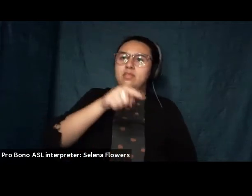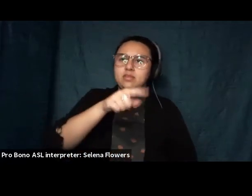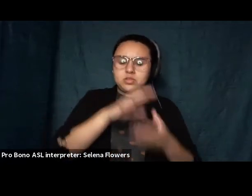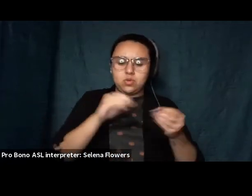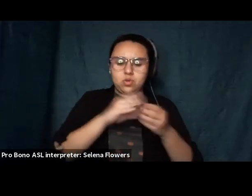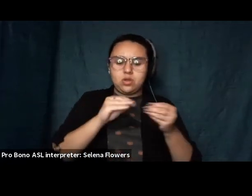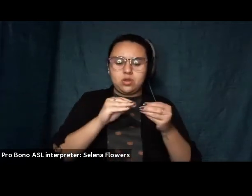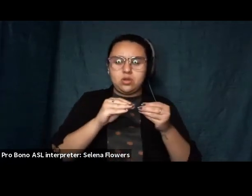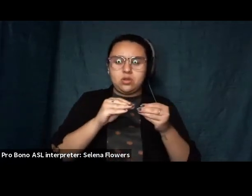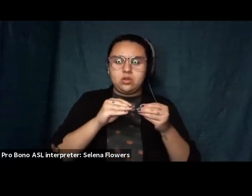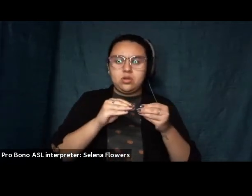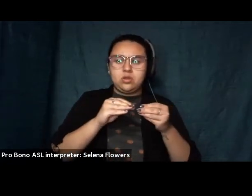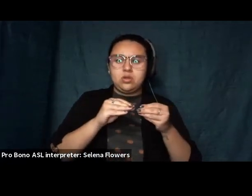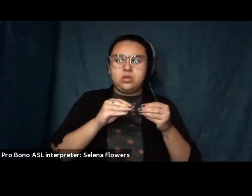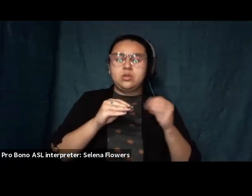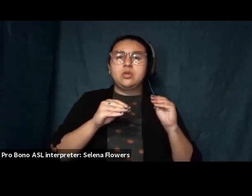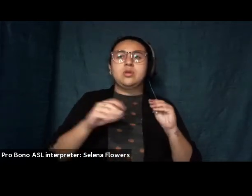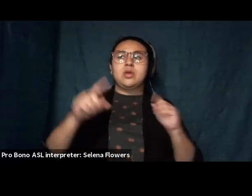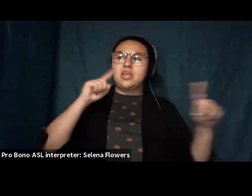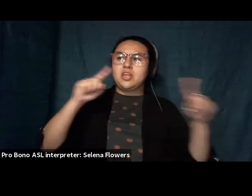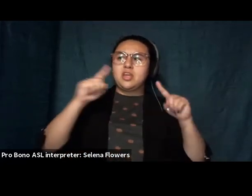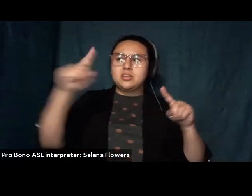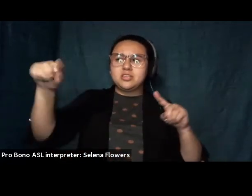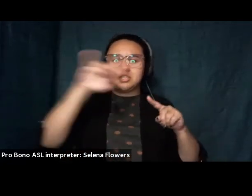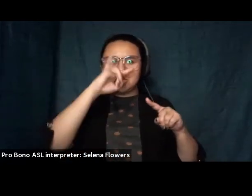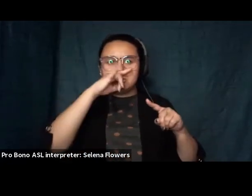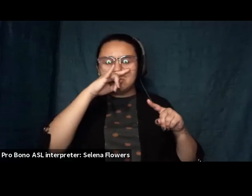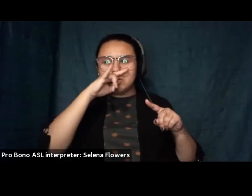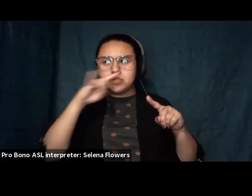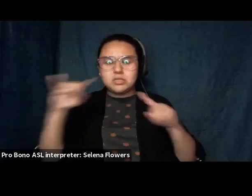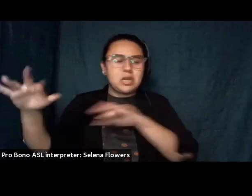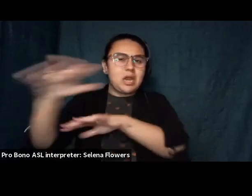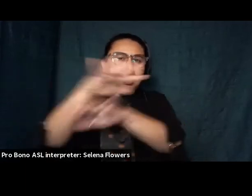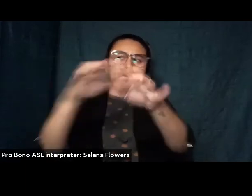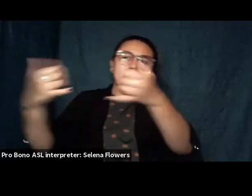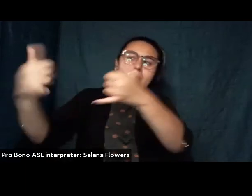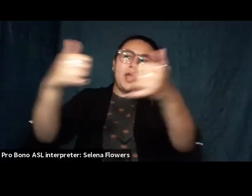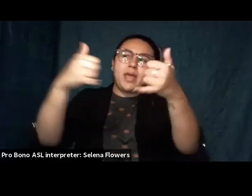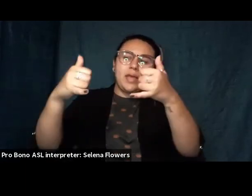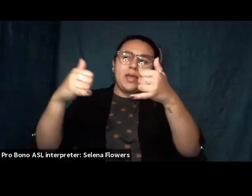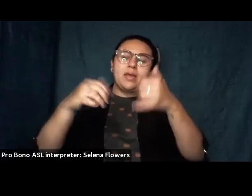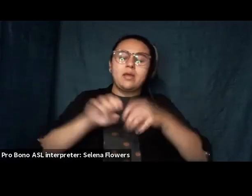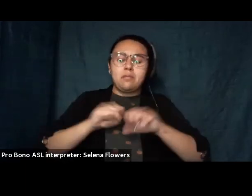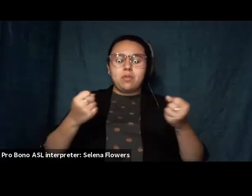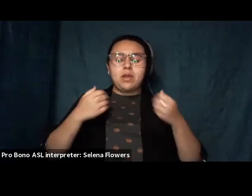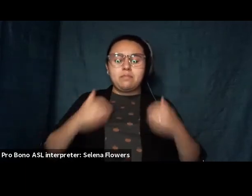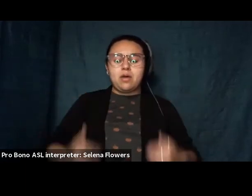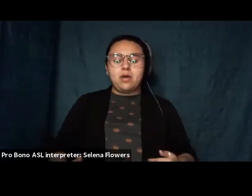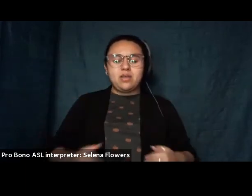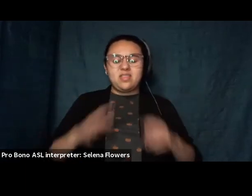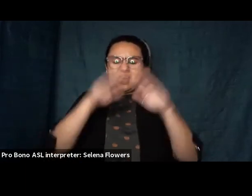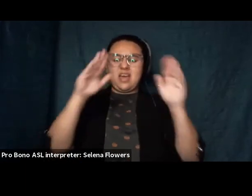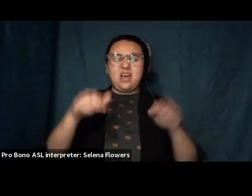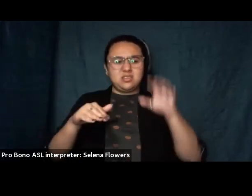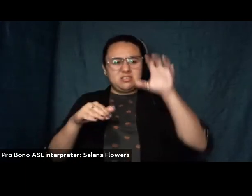open wide this breakable body this hard-won room this house of luck and bone that